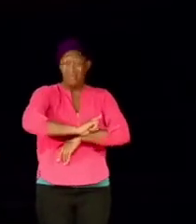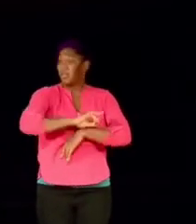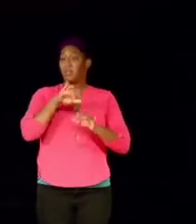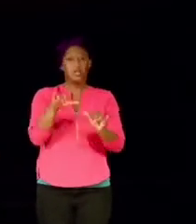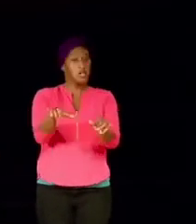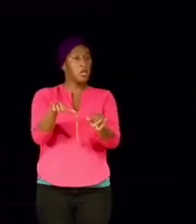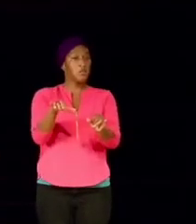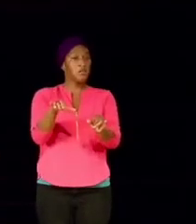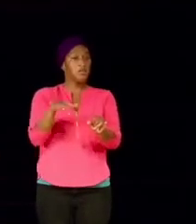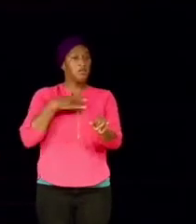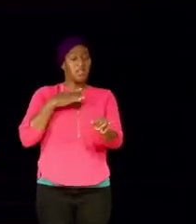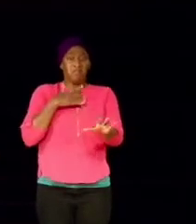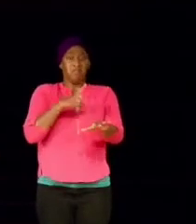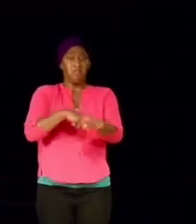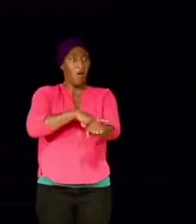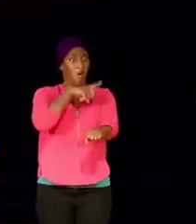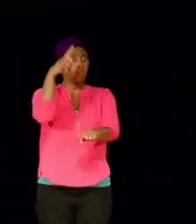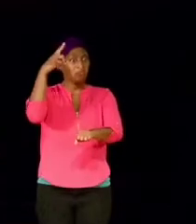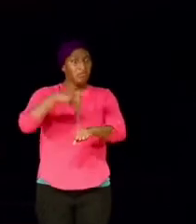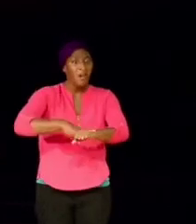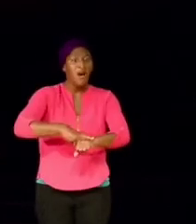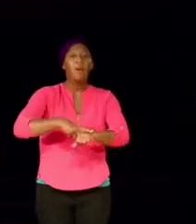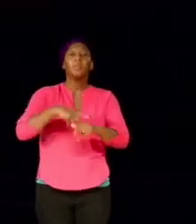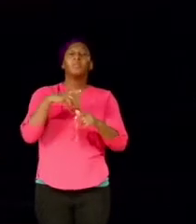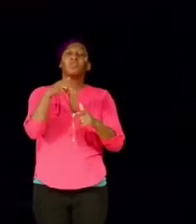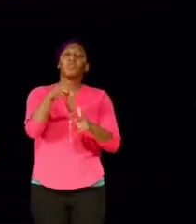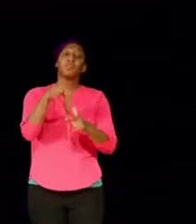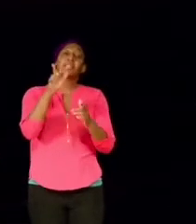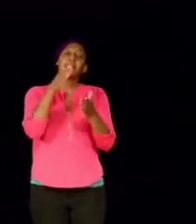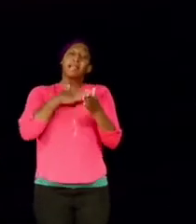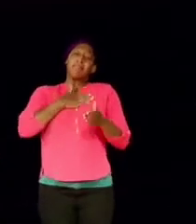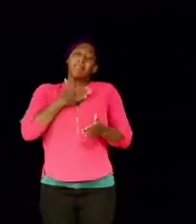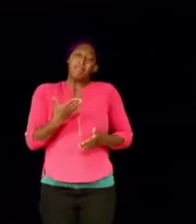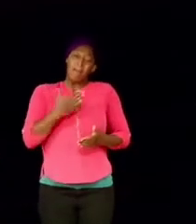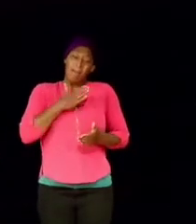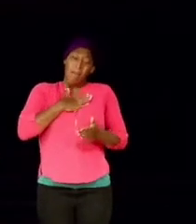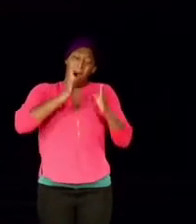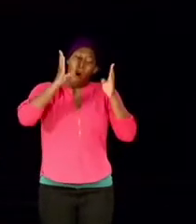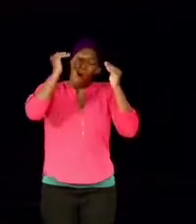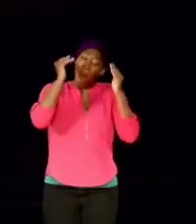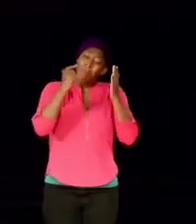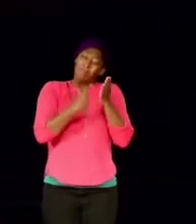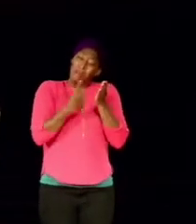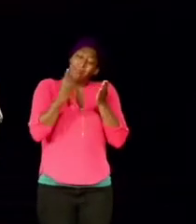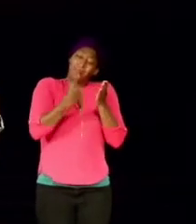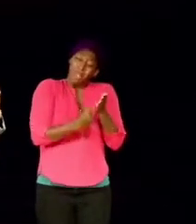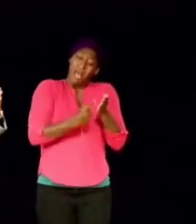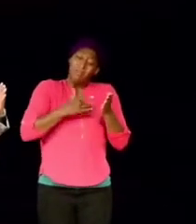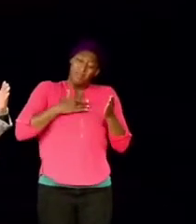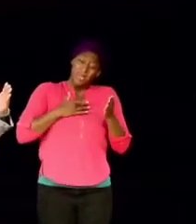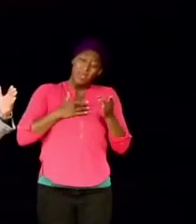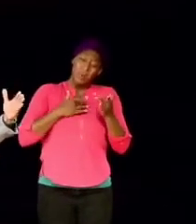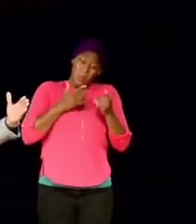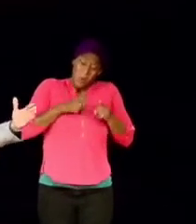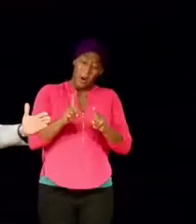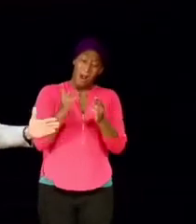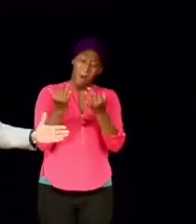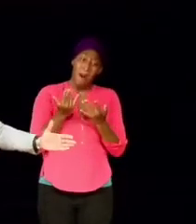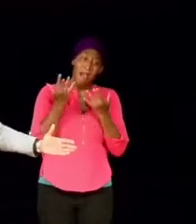You've got to admit that your hope can somehow end up being